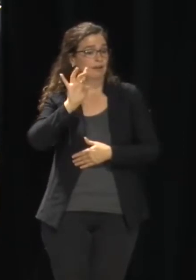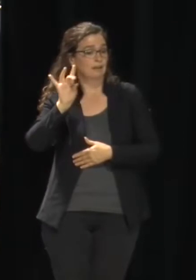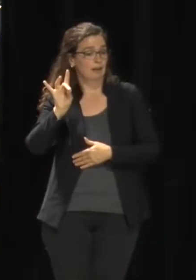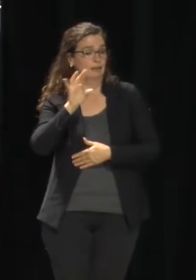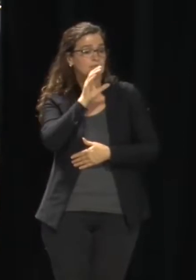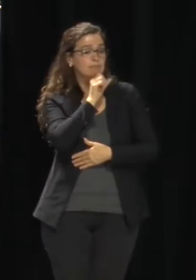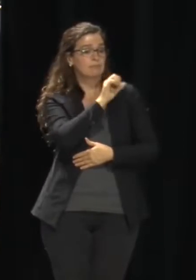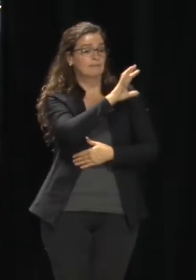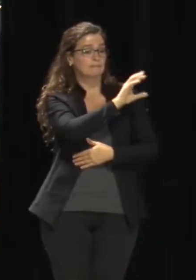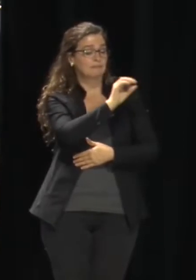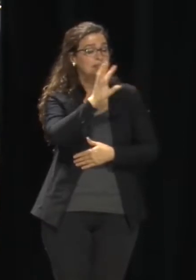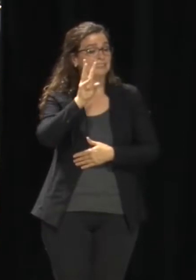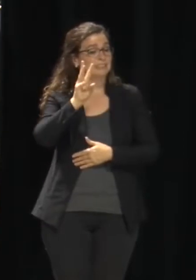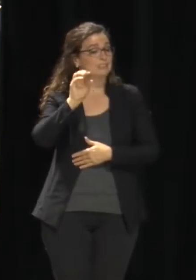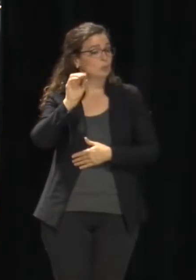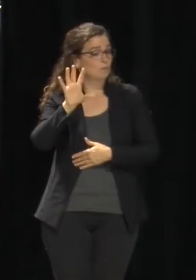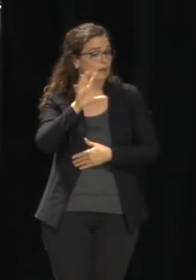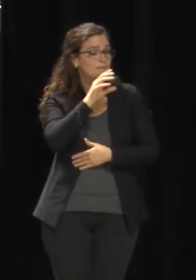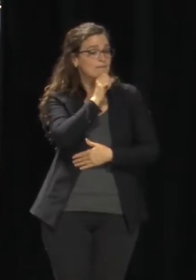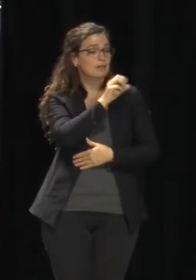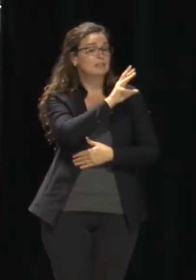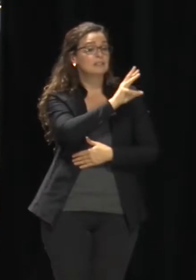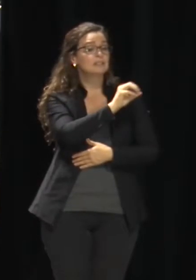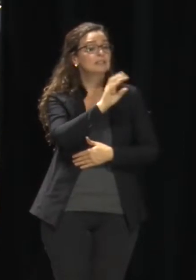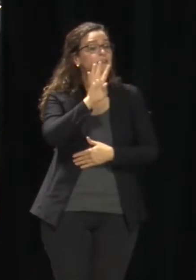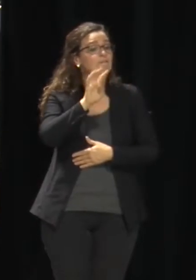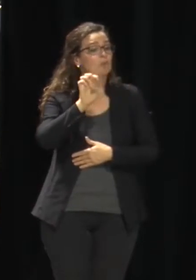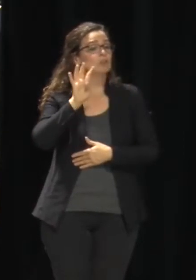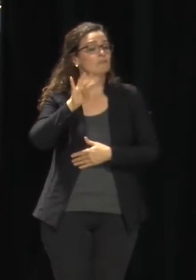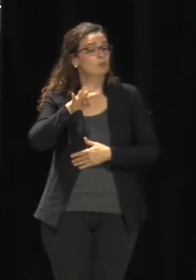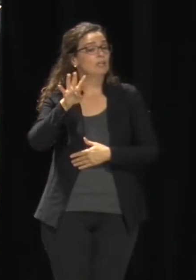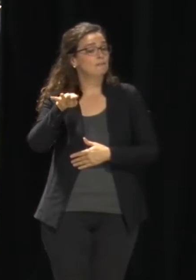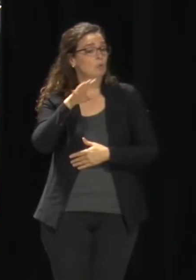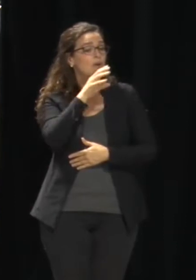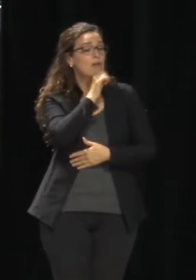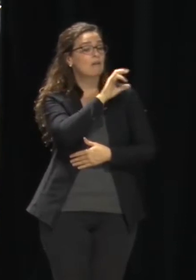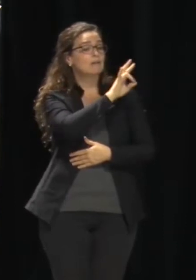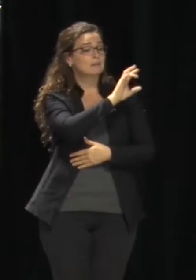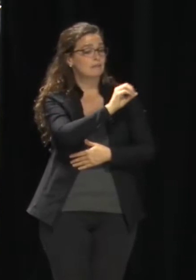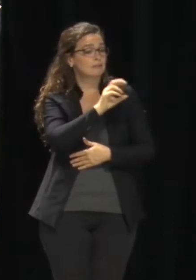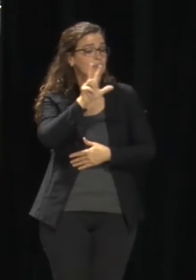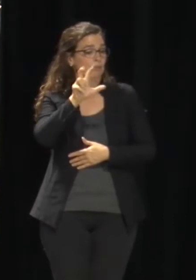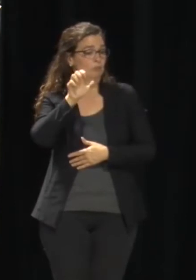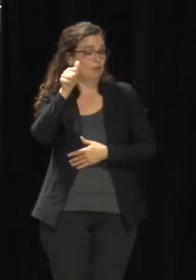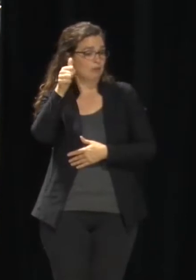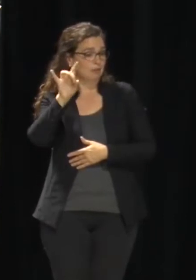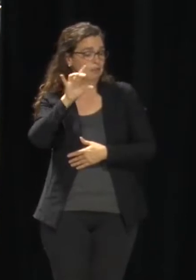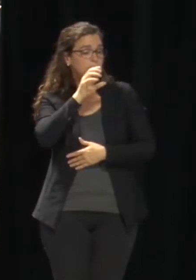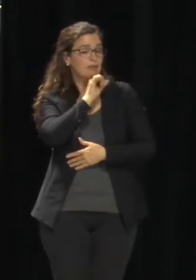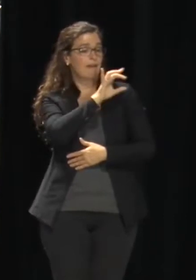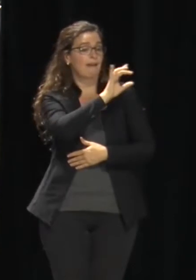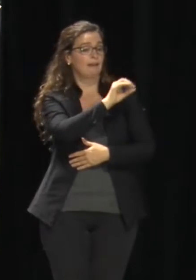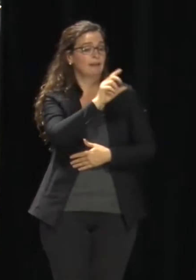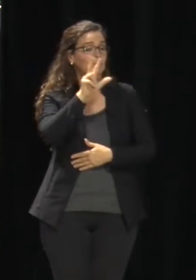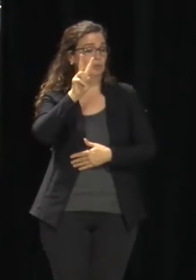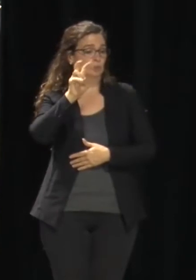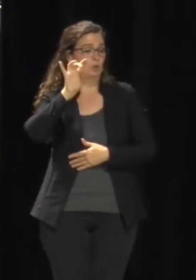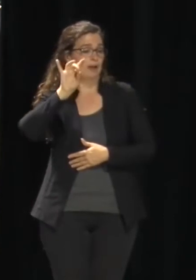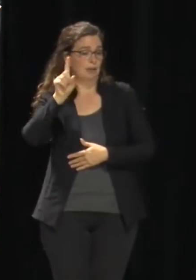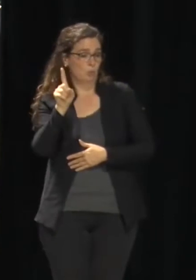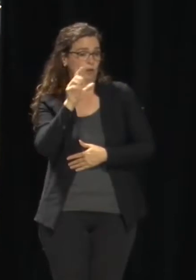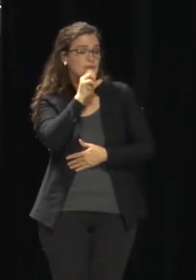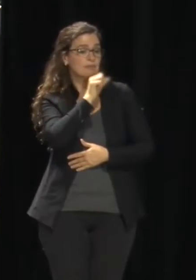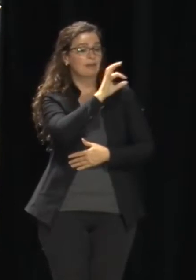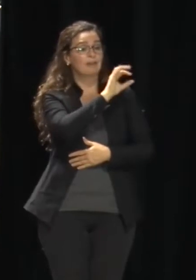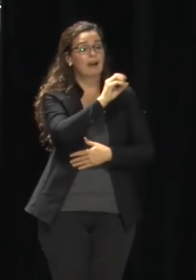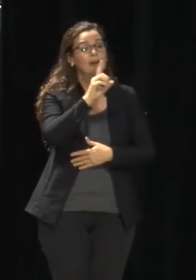605 in their 40s, 50s, 444 in their 60s, 318 in their 70s, 281 in